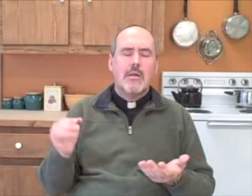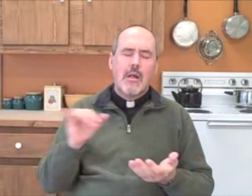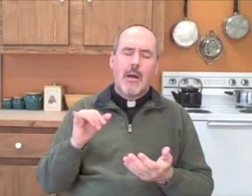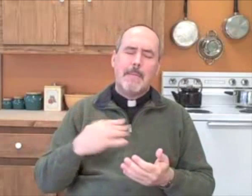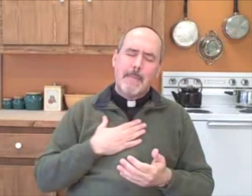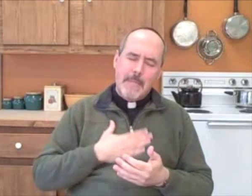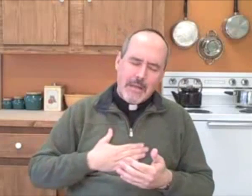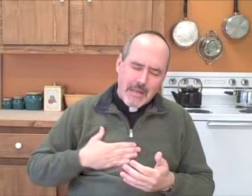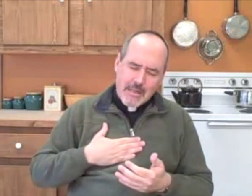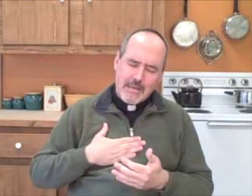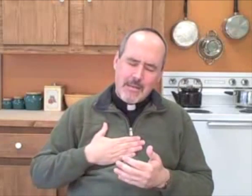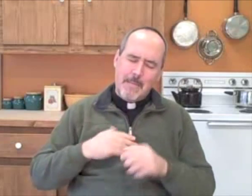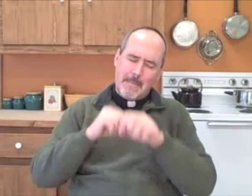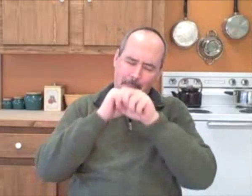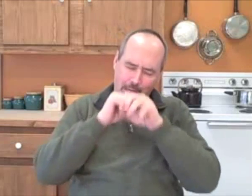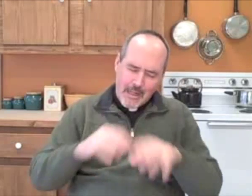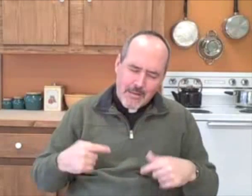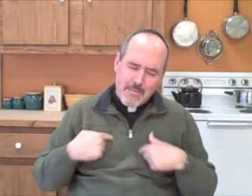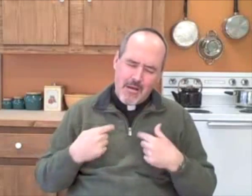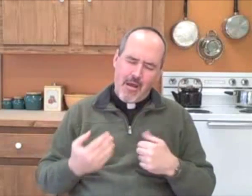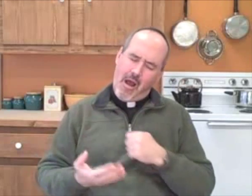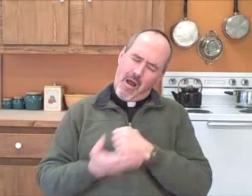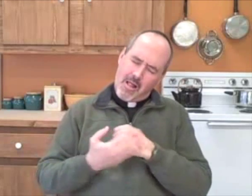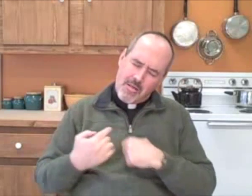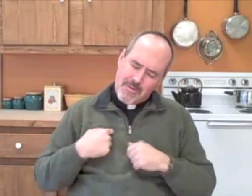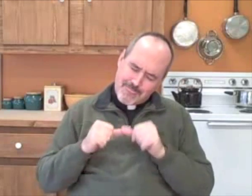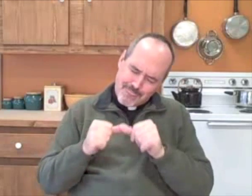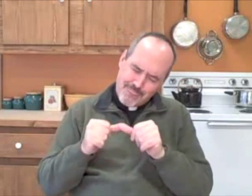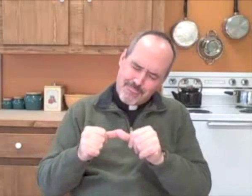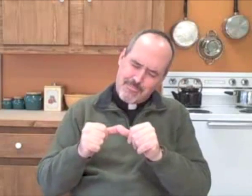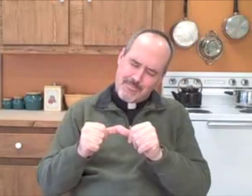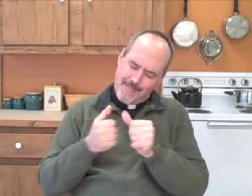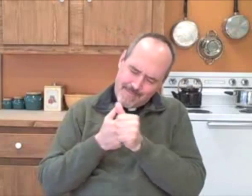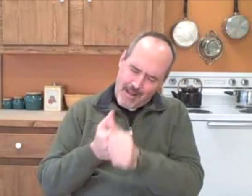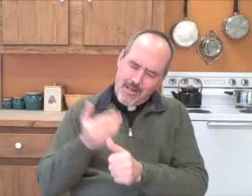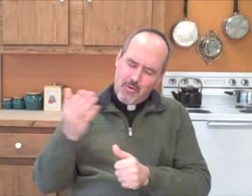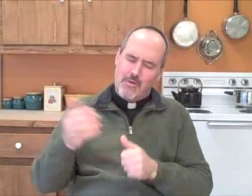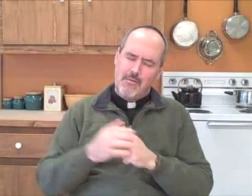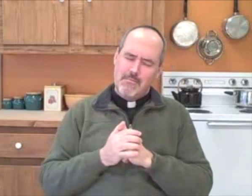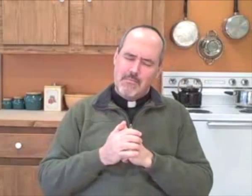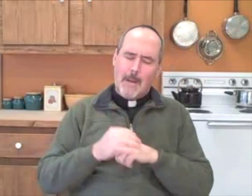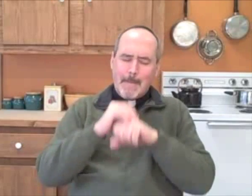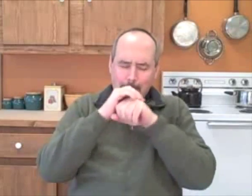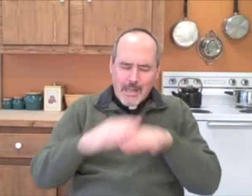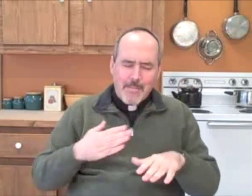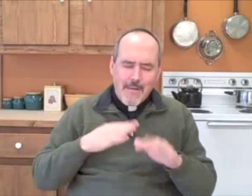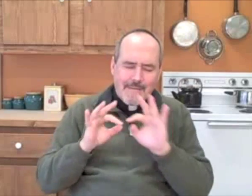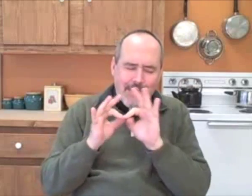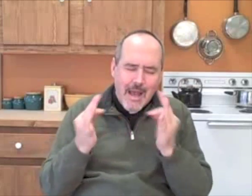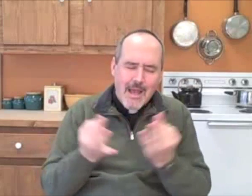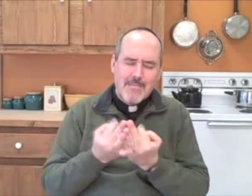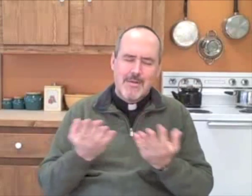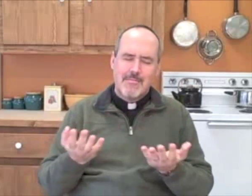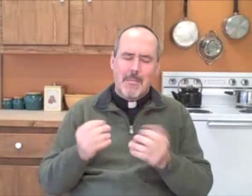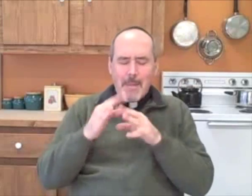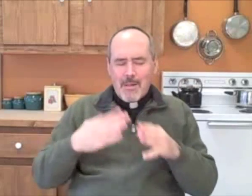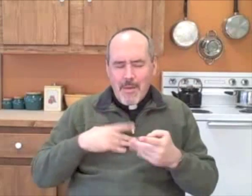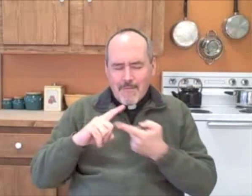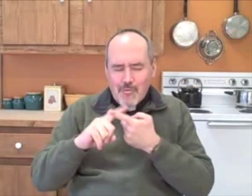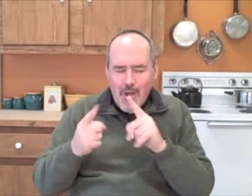bless us. Thank him for letting us follow him. Asking him to bless our friends, our family. Praying for